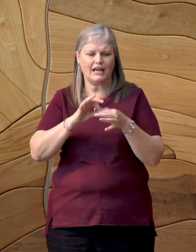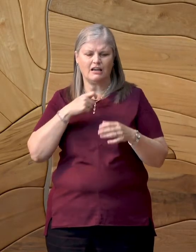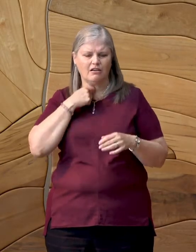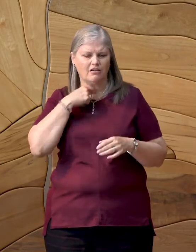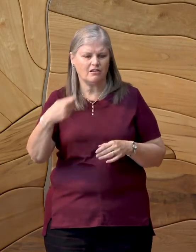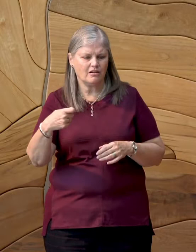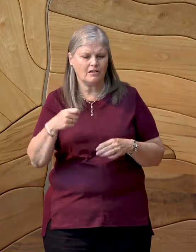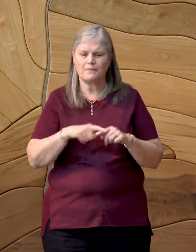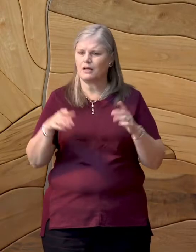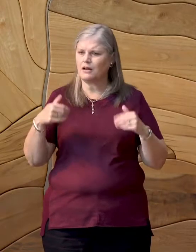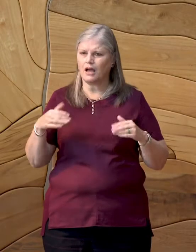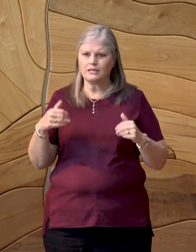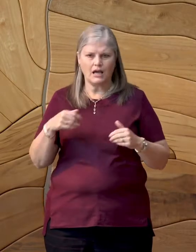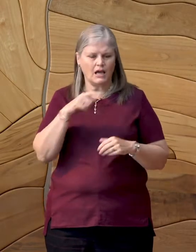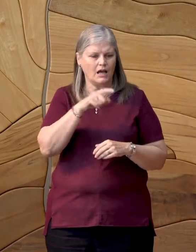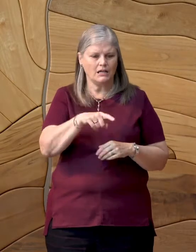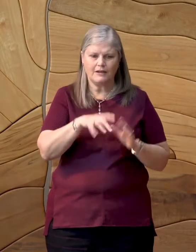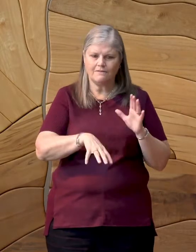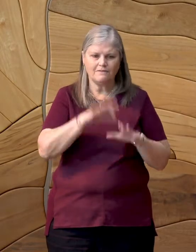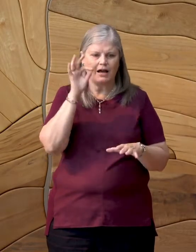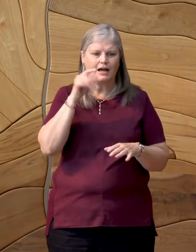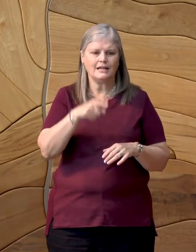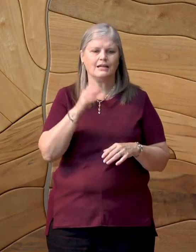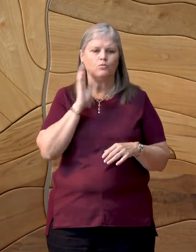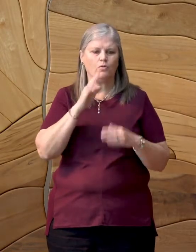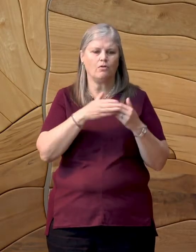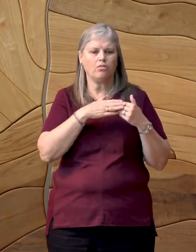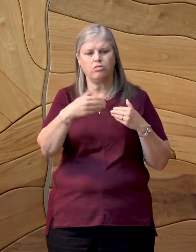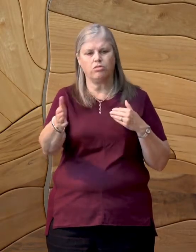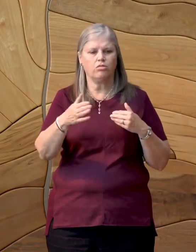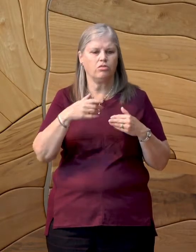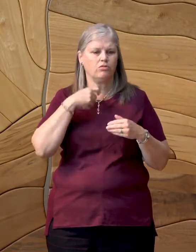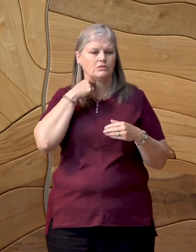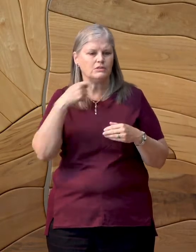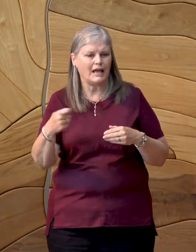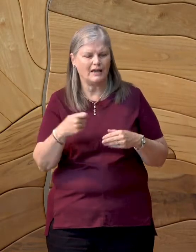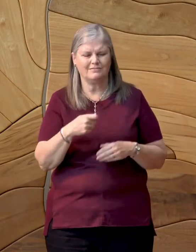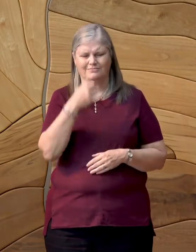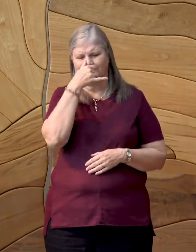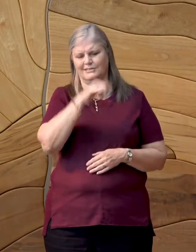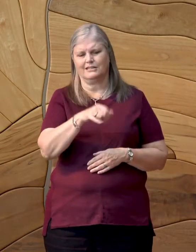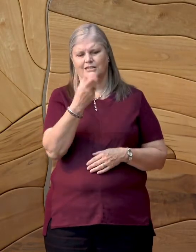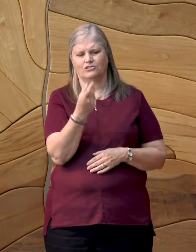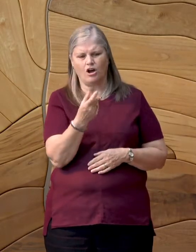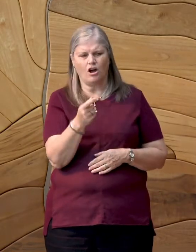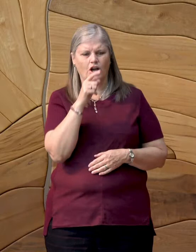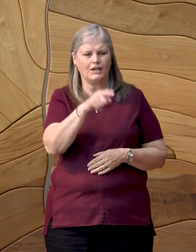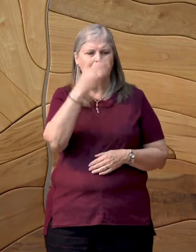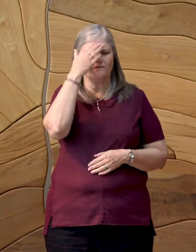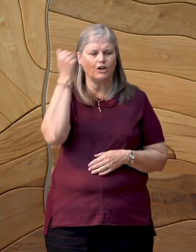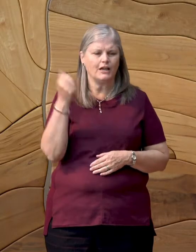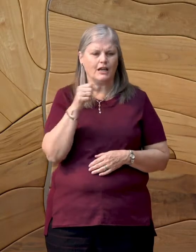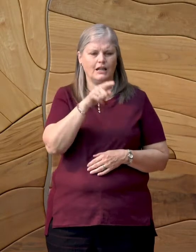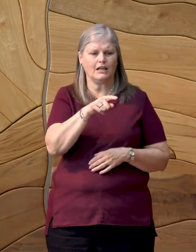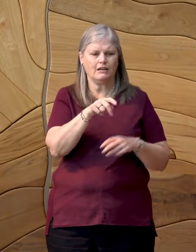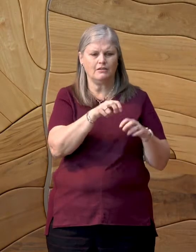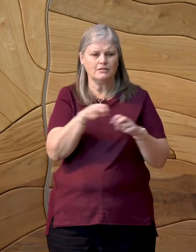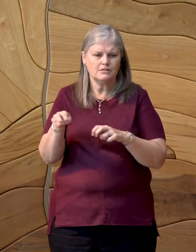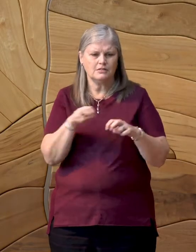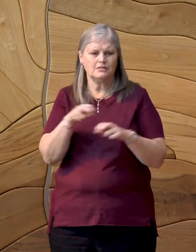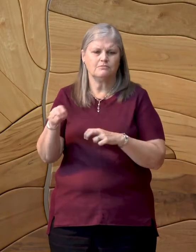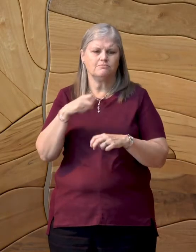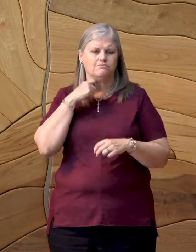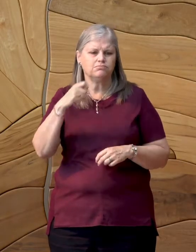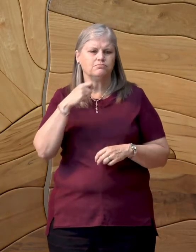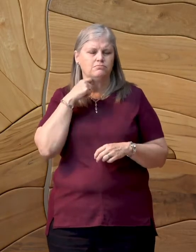discovered he will spend his life there. Foolish dog to forget where he is and wander